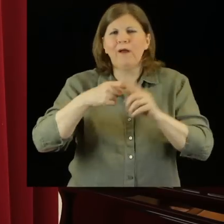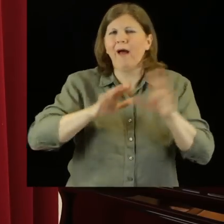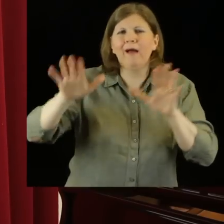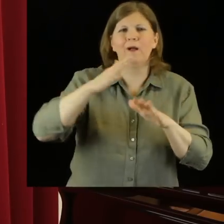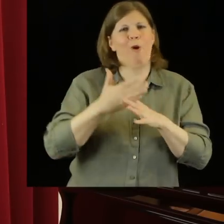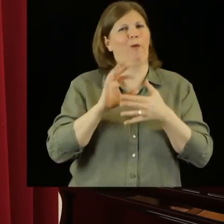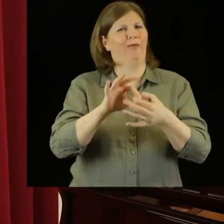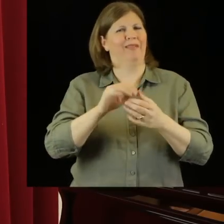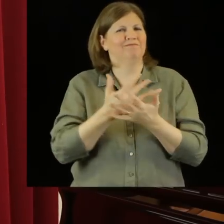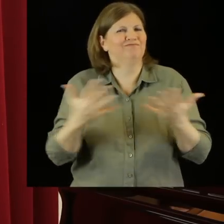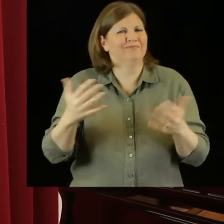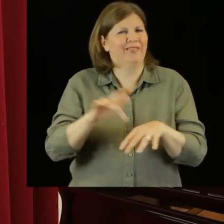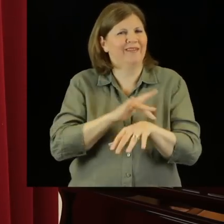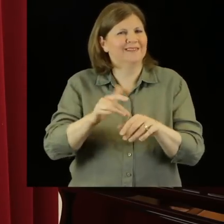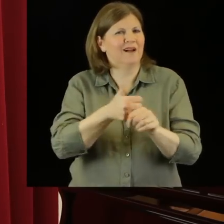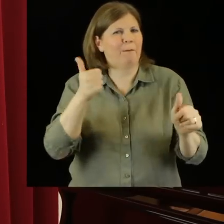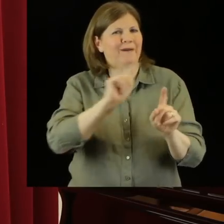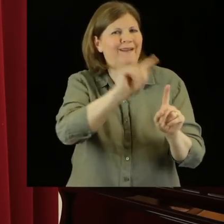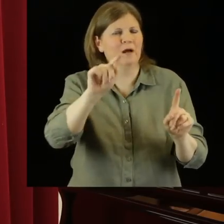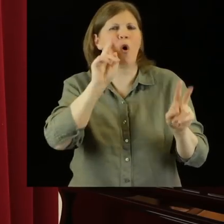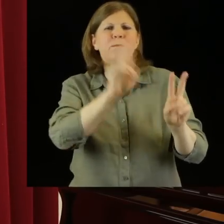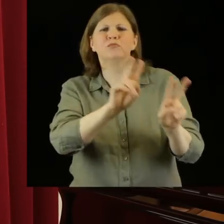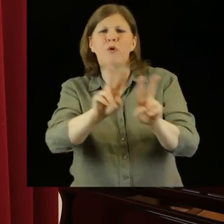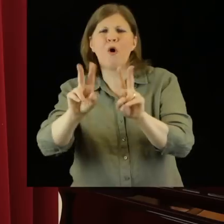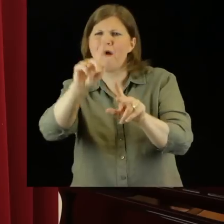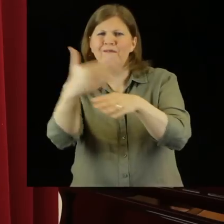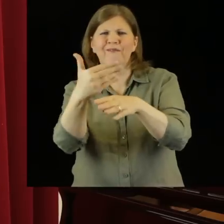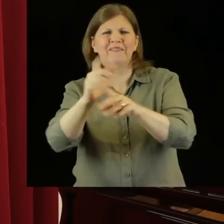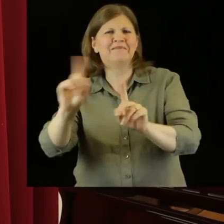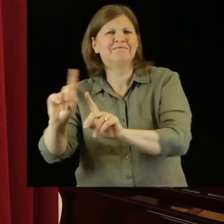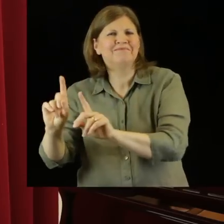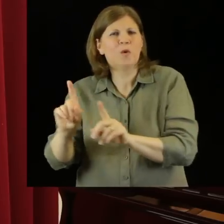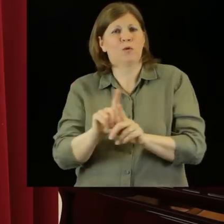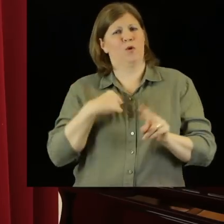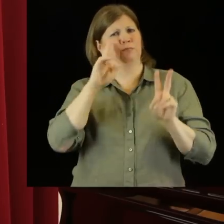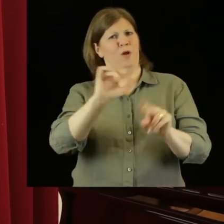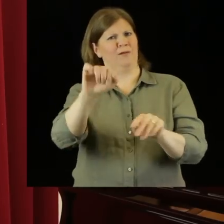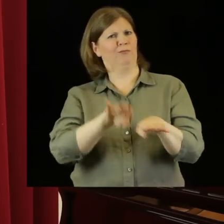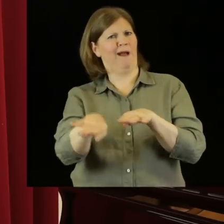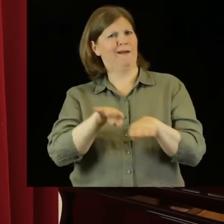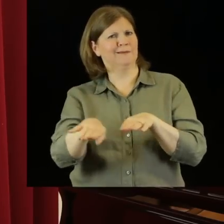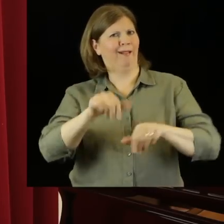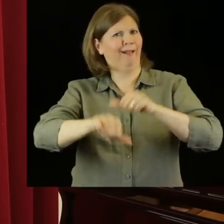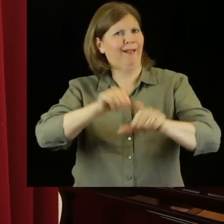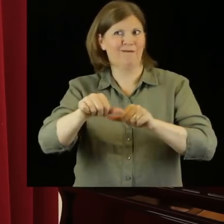with several theatre companies and observing what they do, observing the rehearsal process for a production